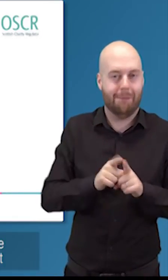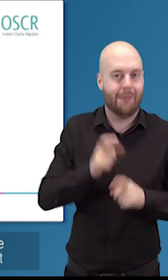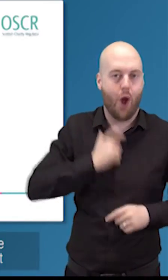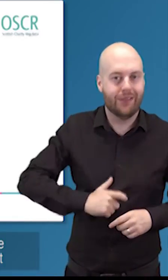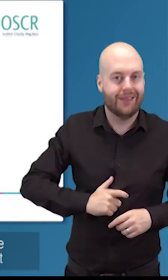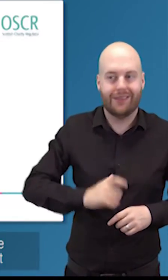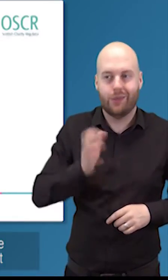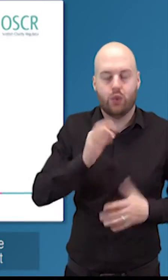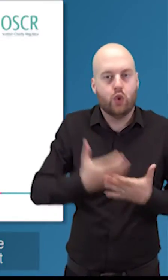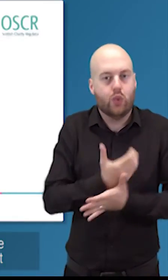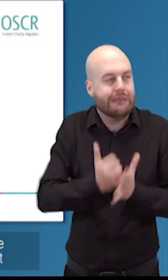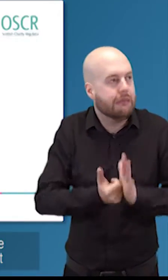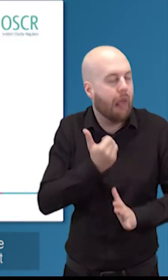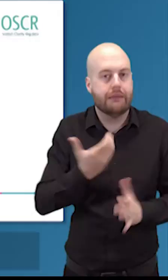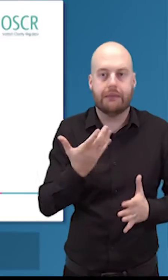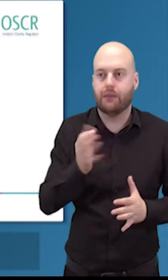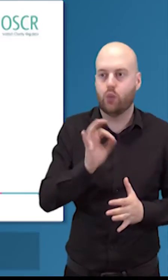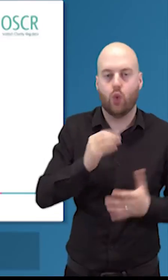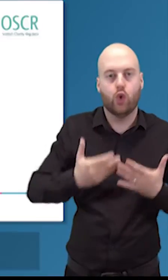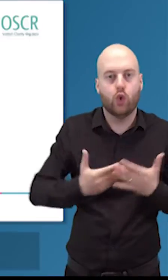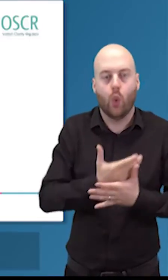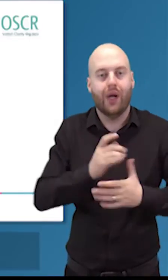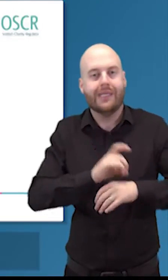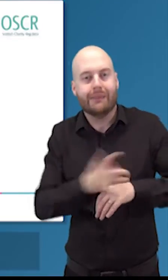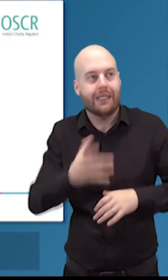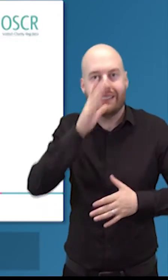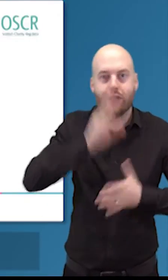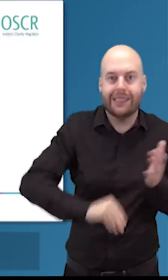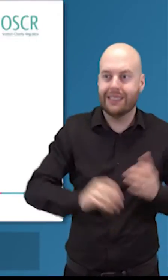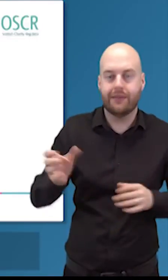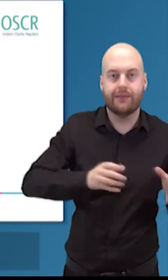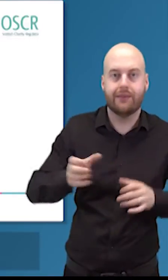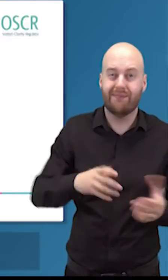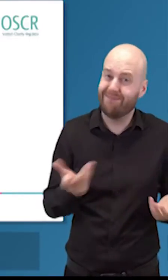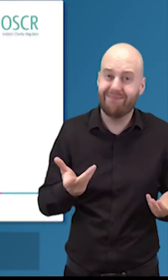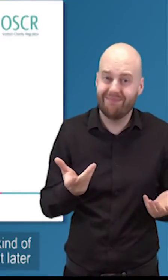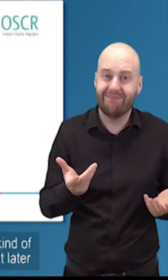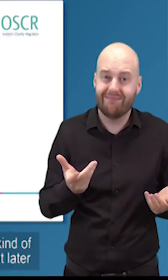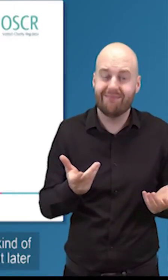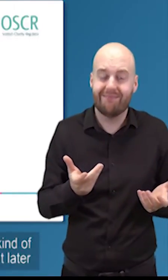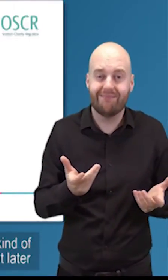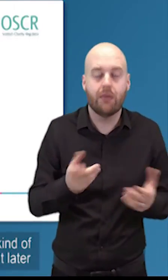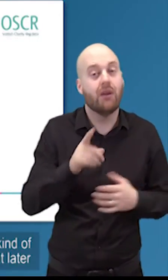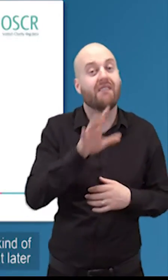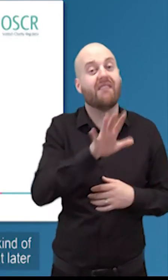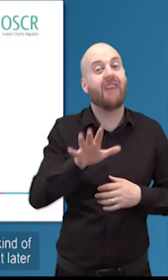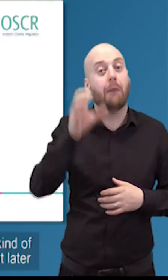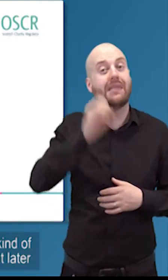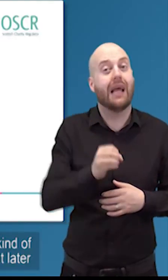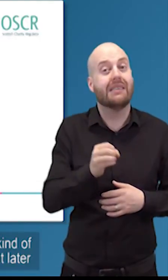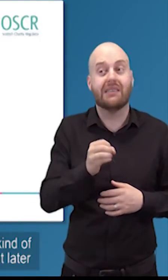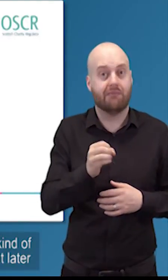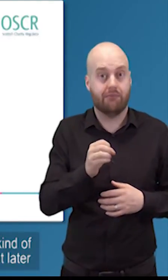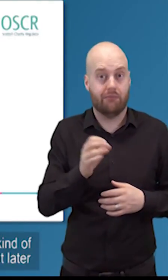think like ourselves and when we were not bringing that challenge into the boardroom that we need um i won't go through them all